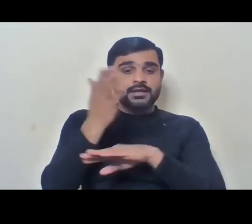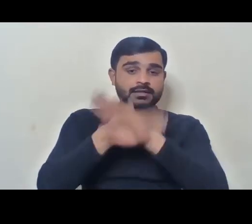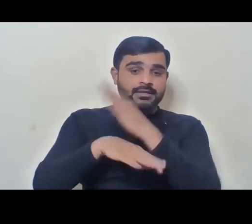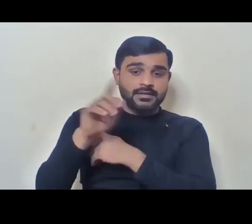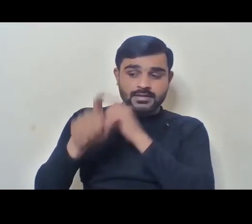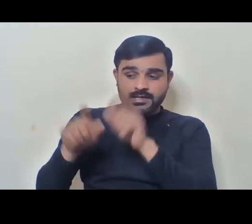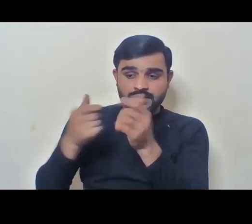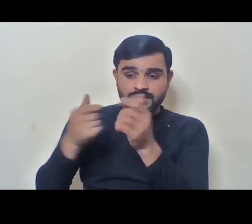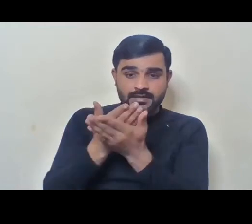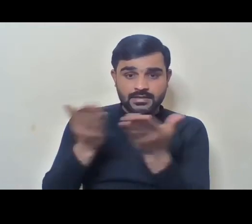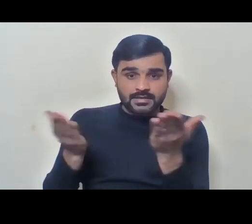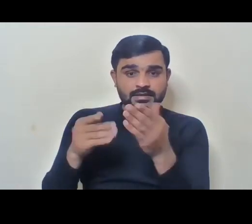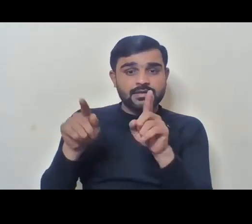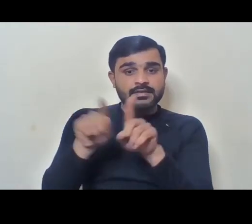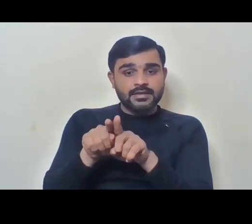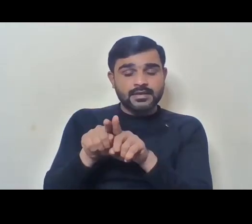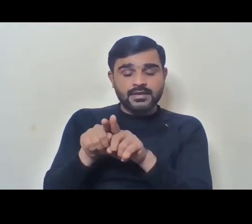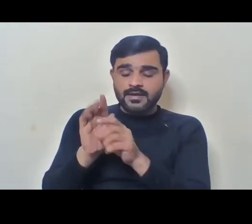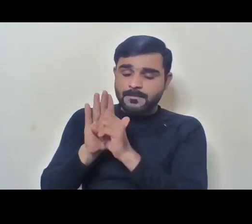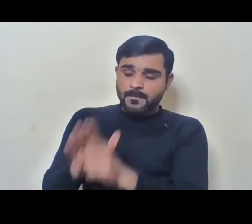is also cheating.